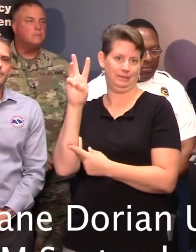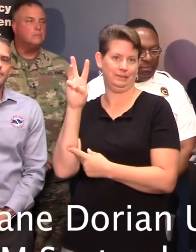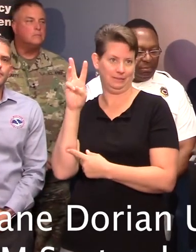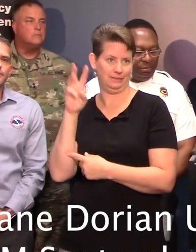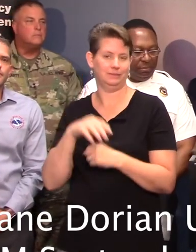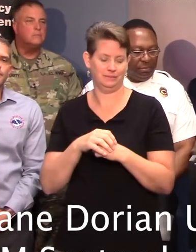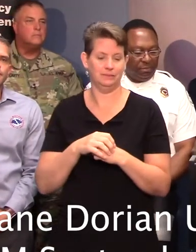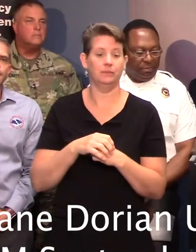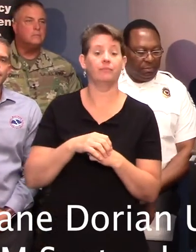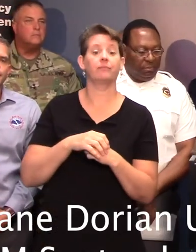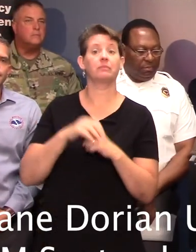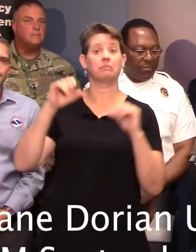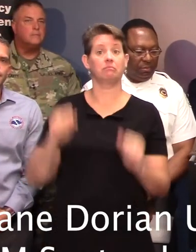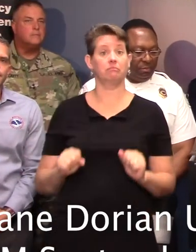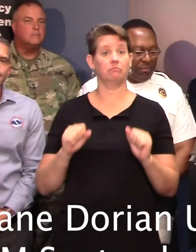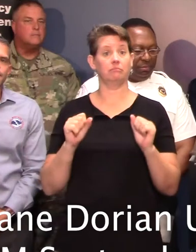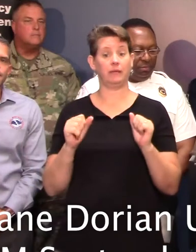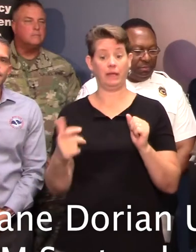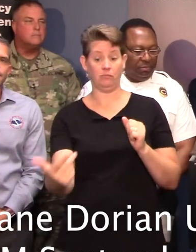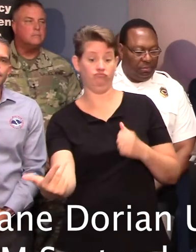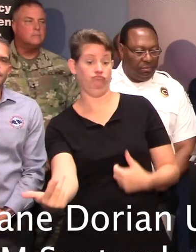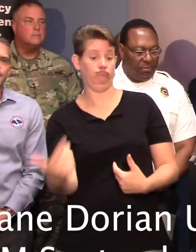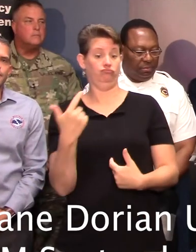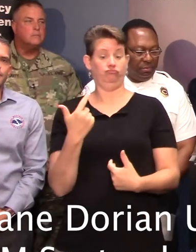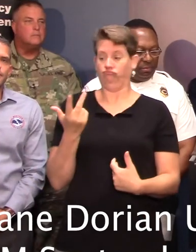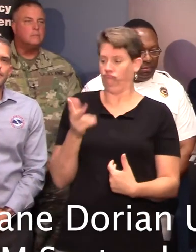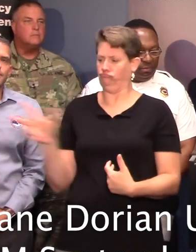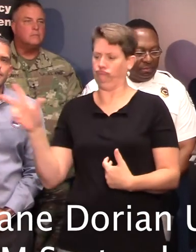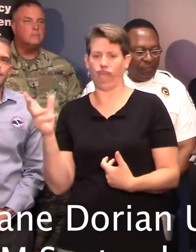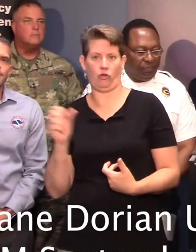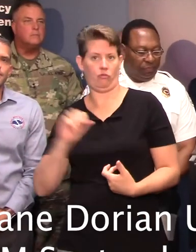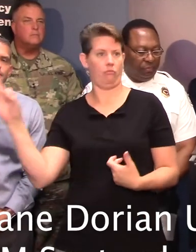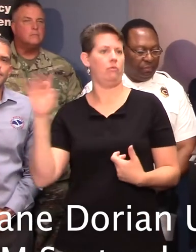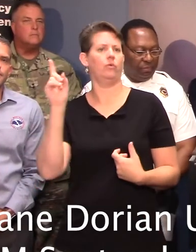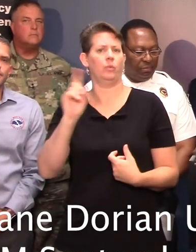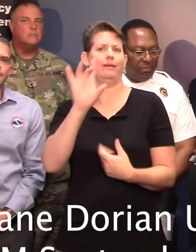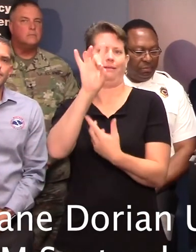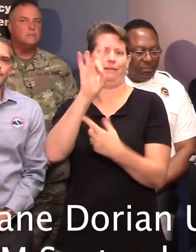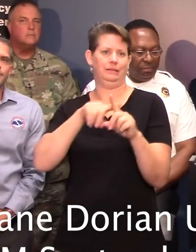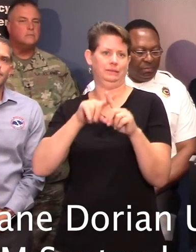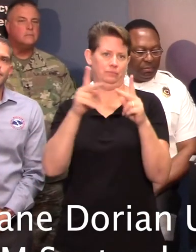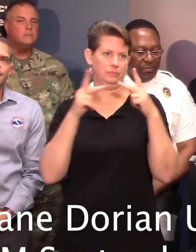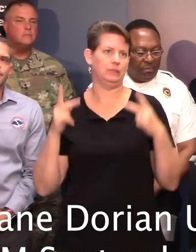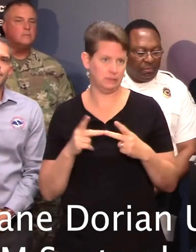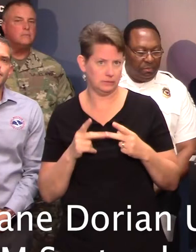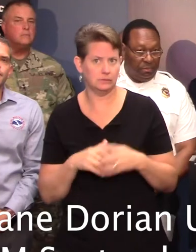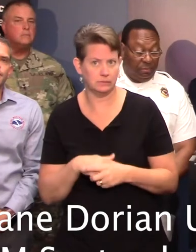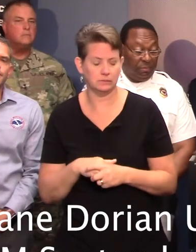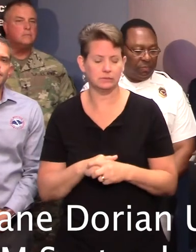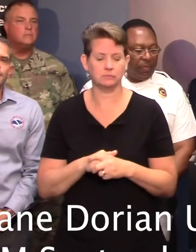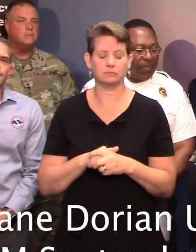interchanges that you can exit as you travel towards Columbia in order to get off that section of the reverse side of the